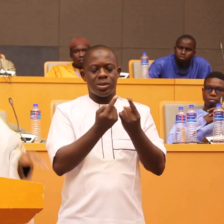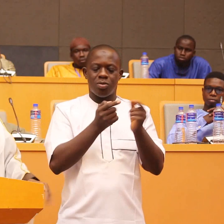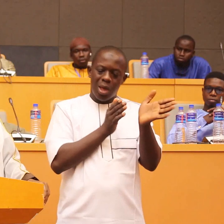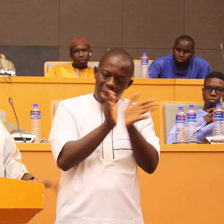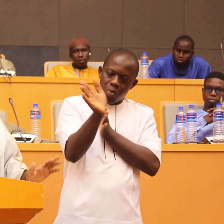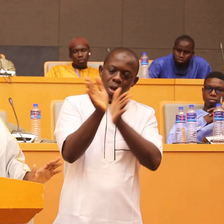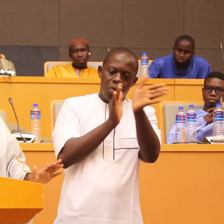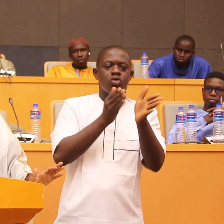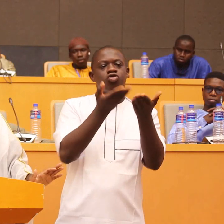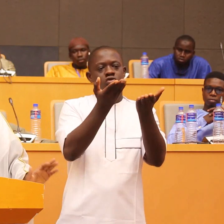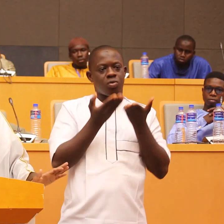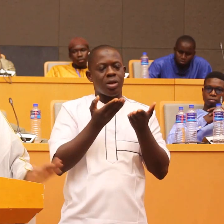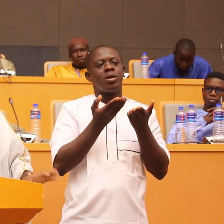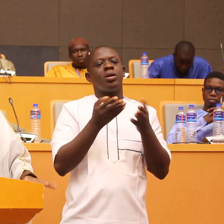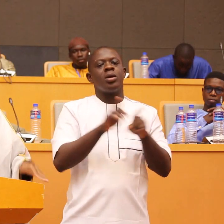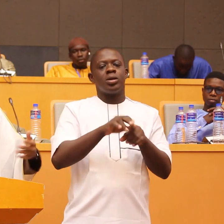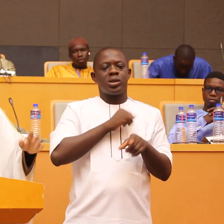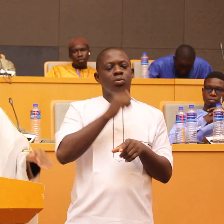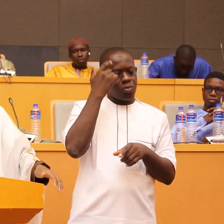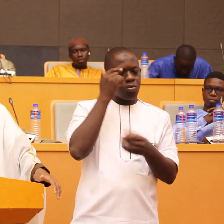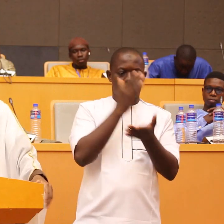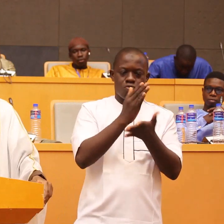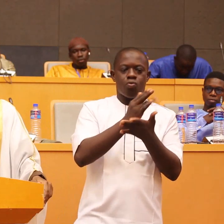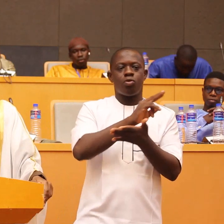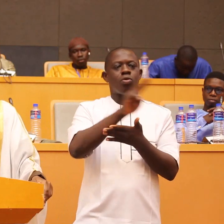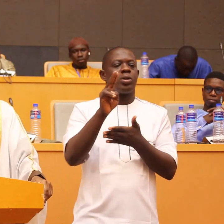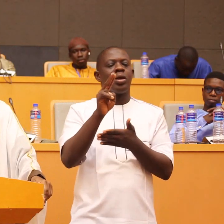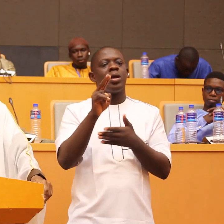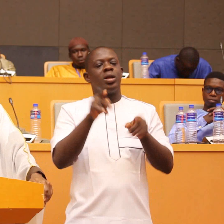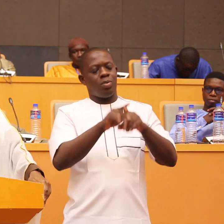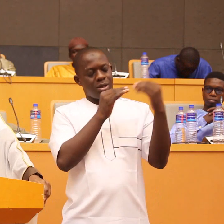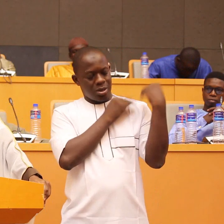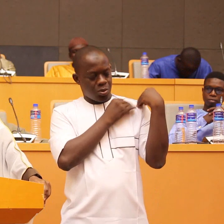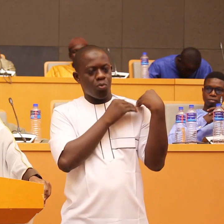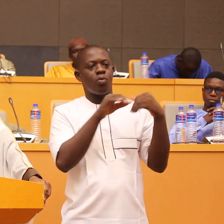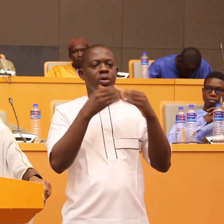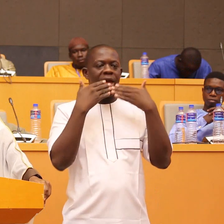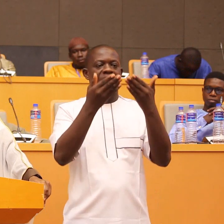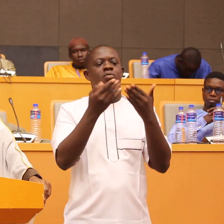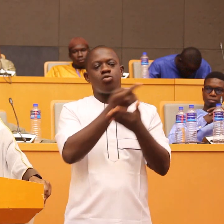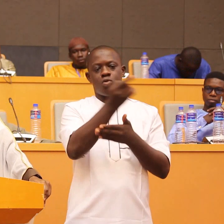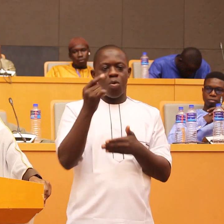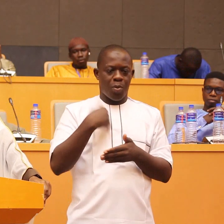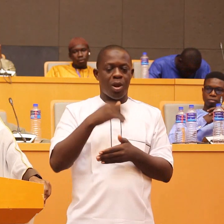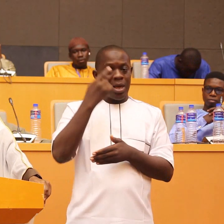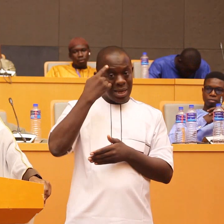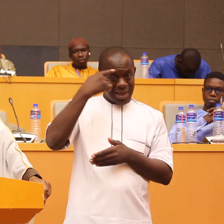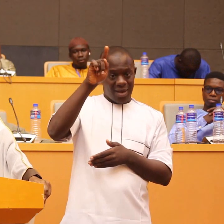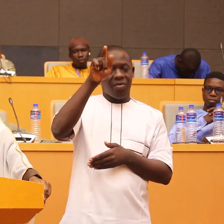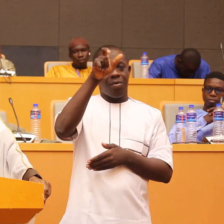the students I am sure that we are not entitled for such but just to let you know that a wise person